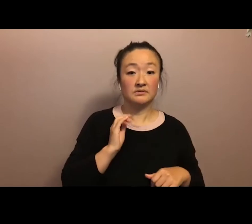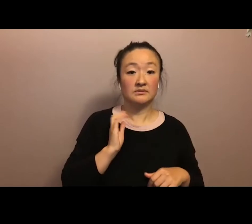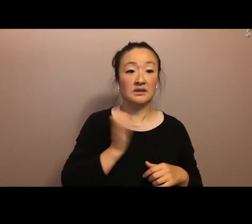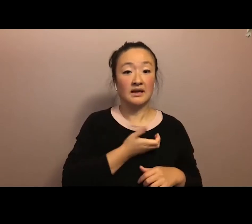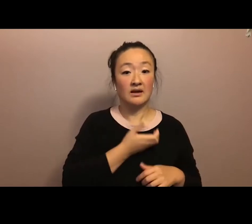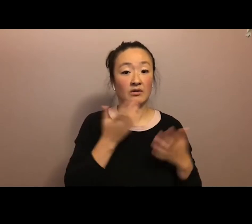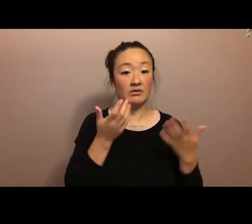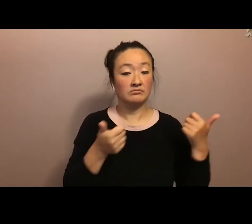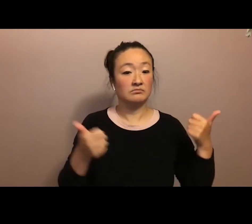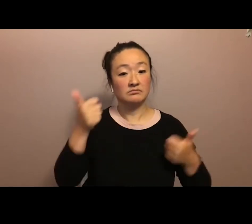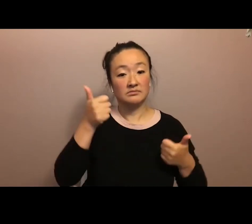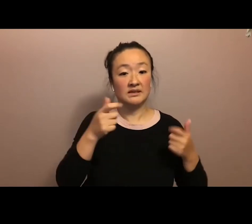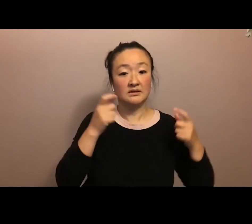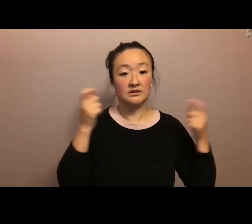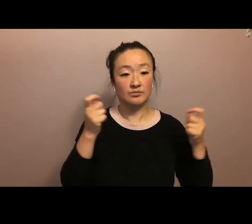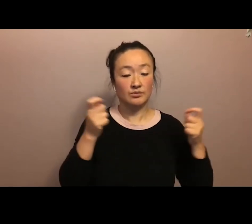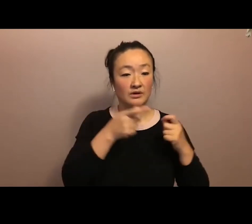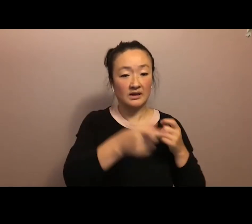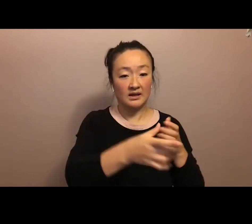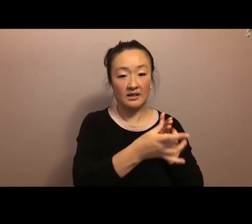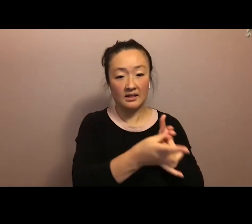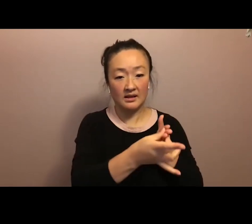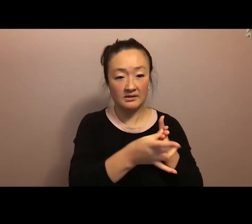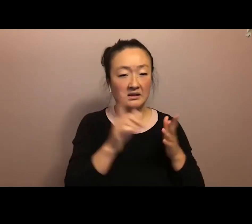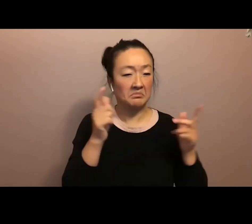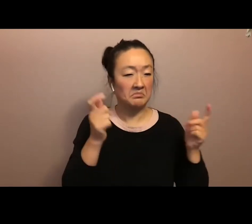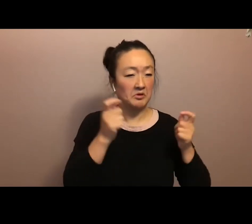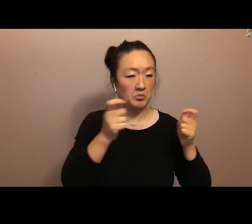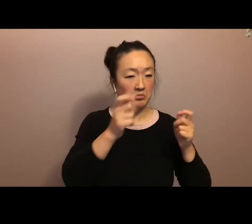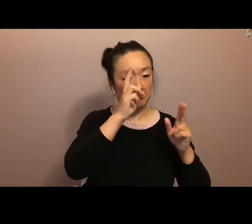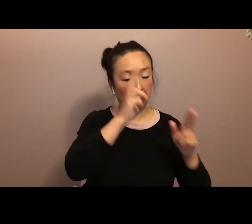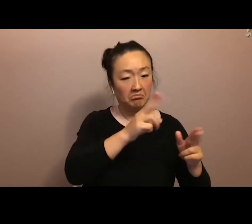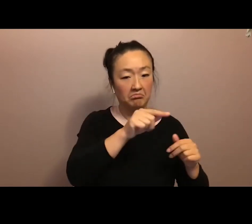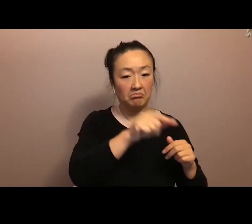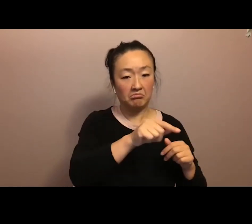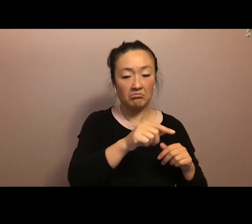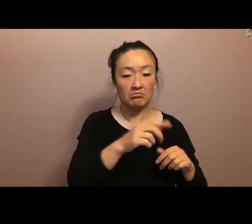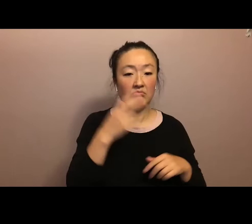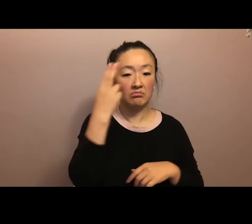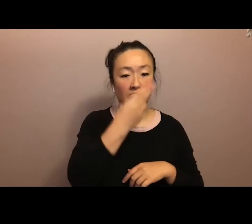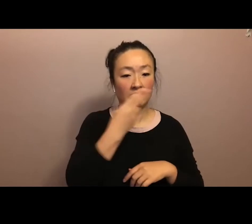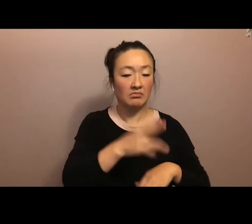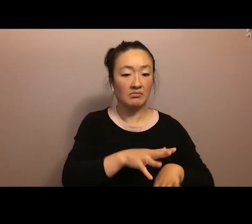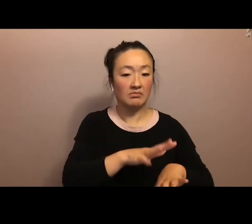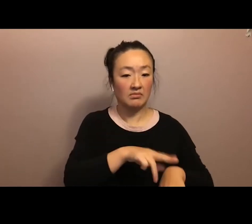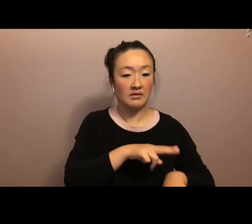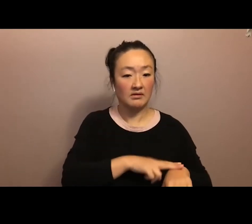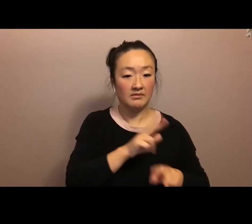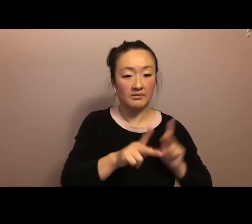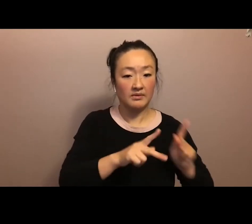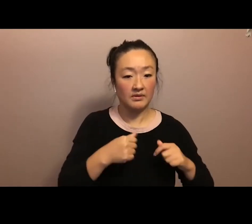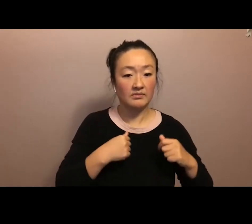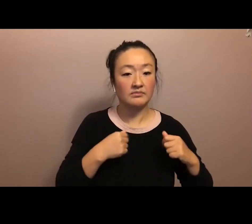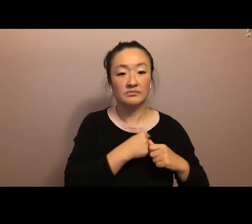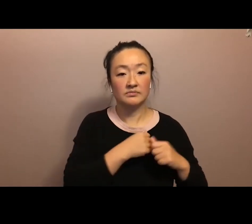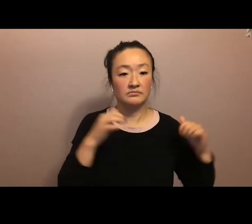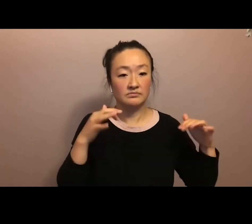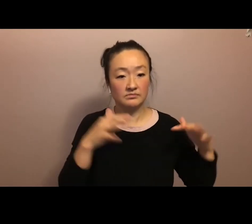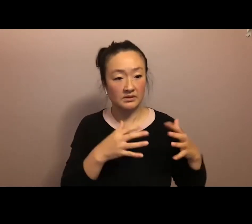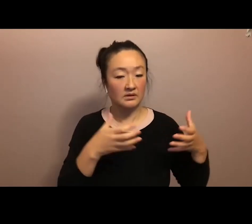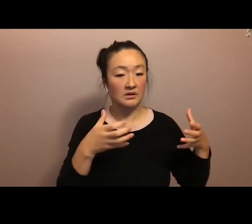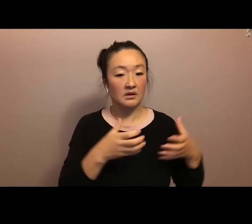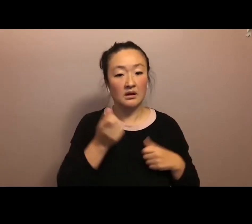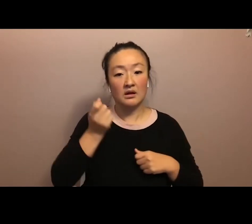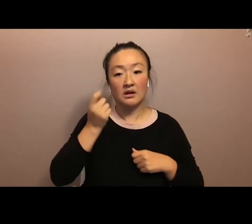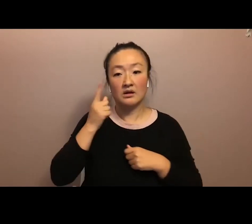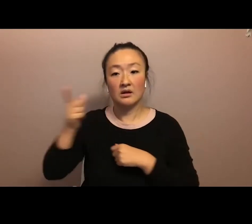akua. At this time, the state revealed that in the face of all our mana and abundance, it only had force